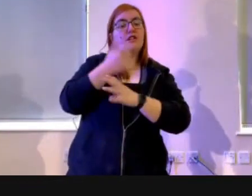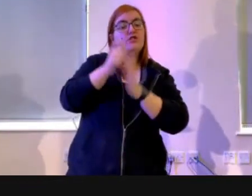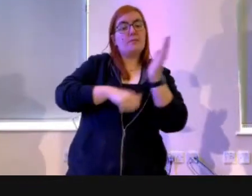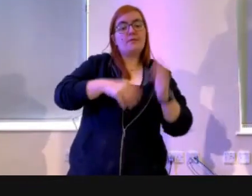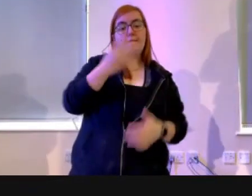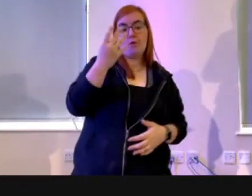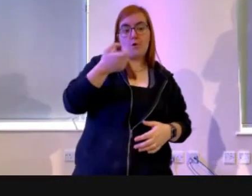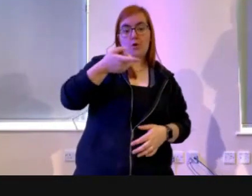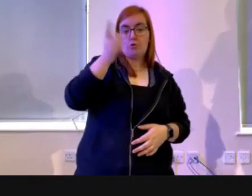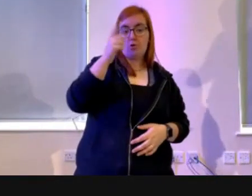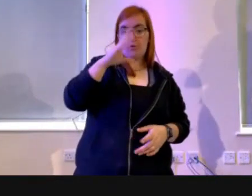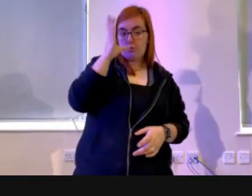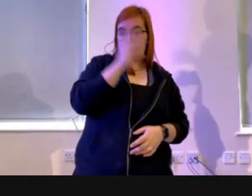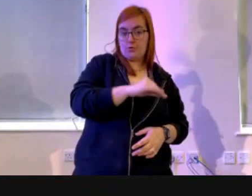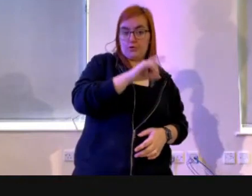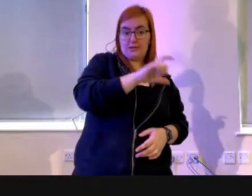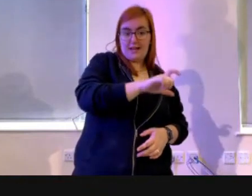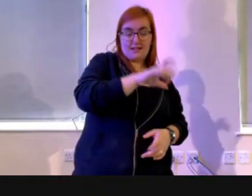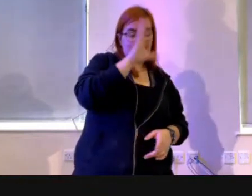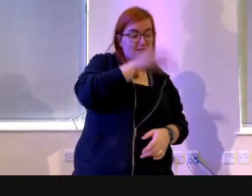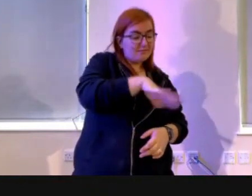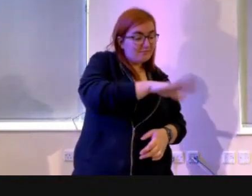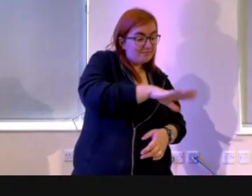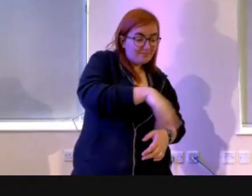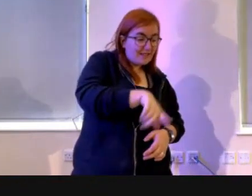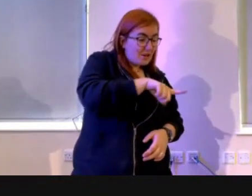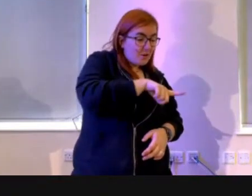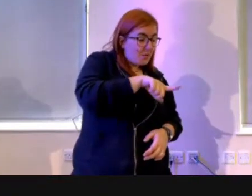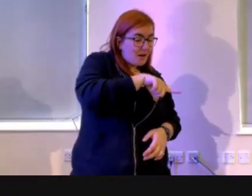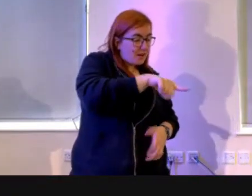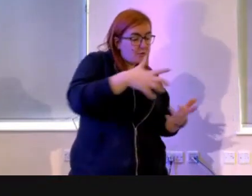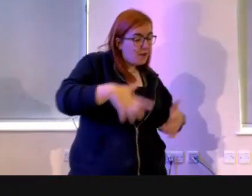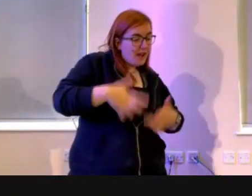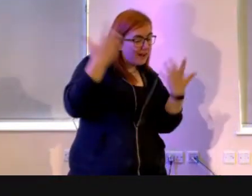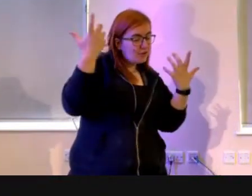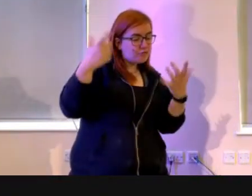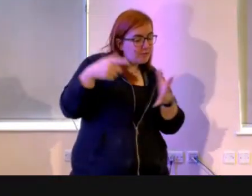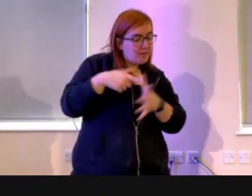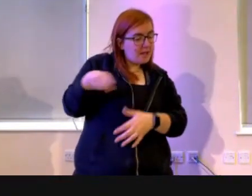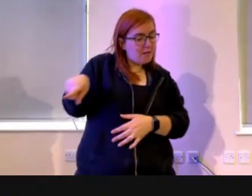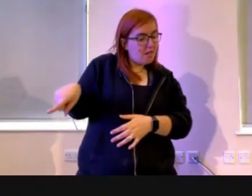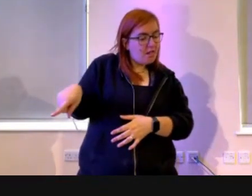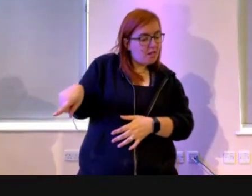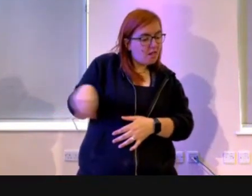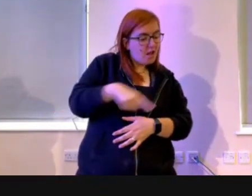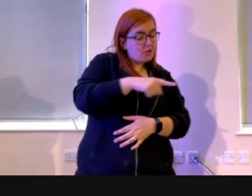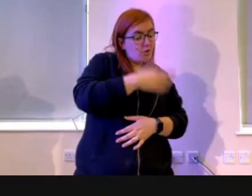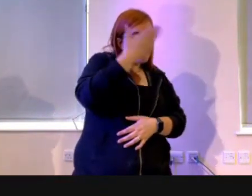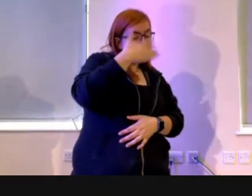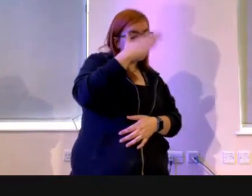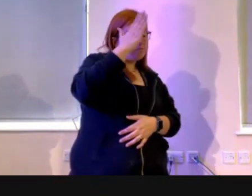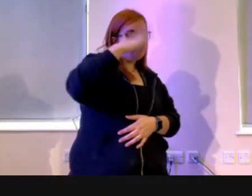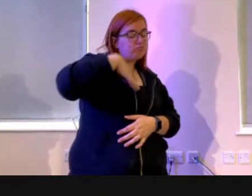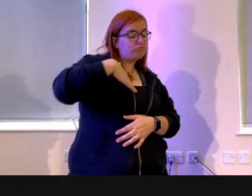God talking to Cain. And the Lord said to Cain, Why are you angry? Why is your face downcast?